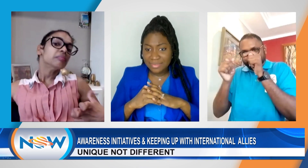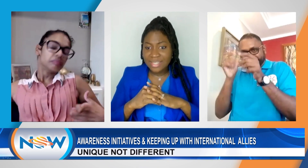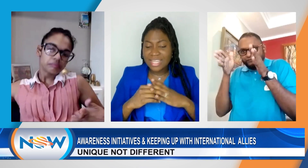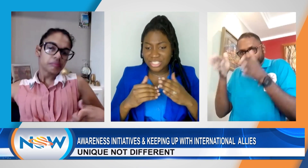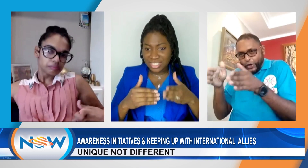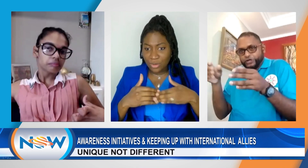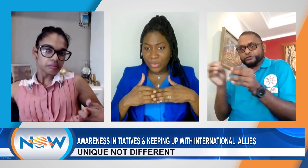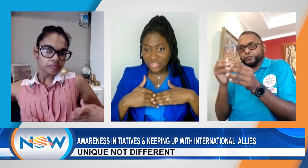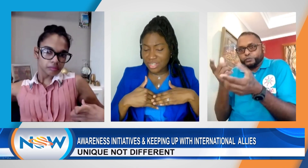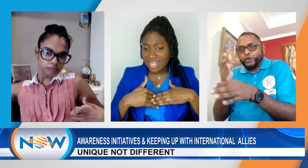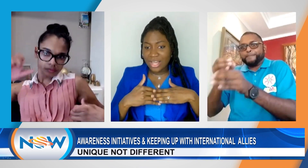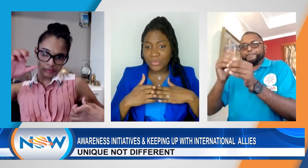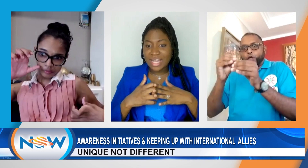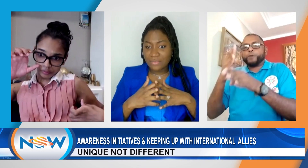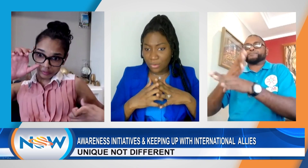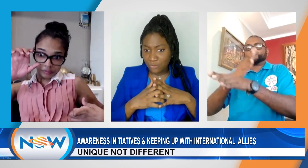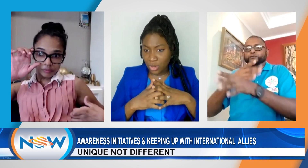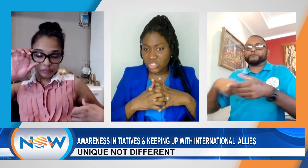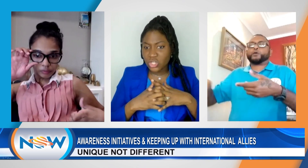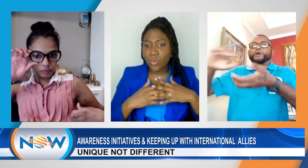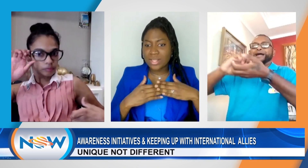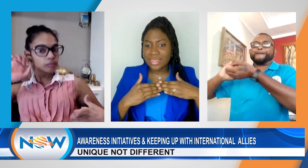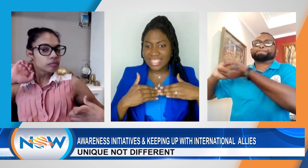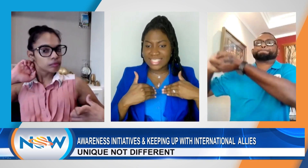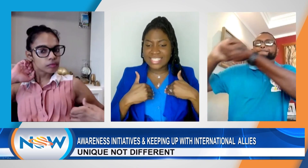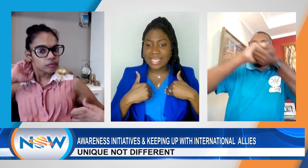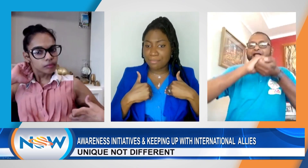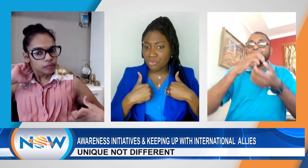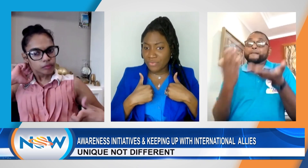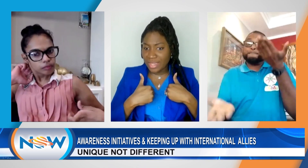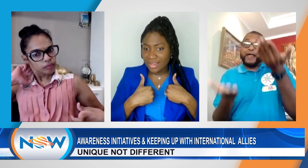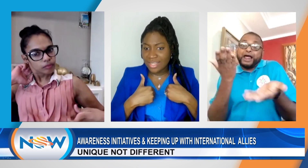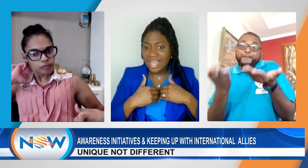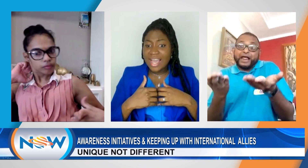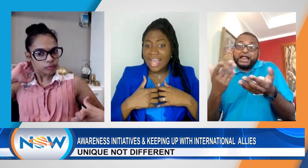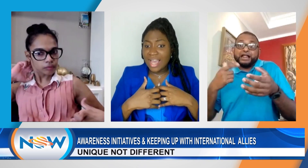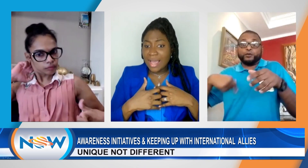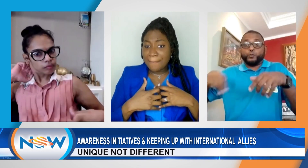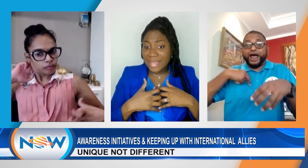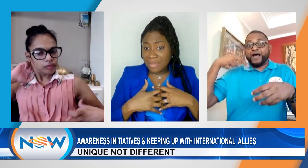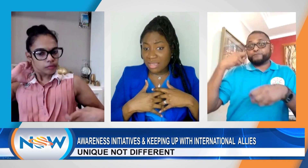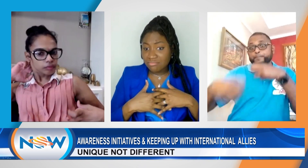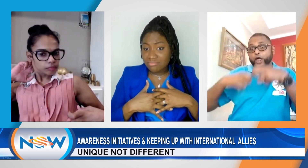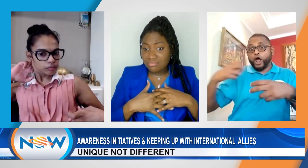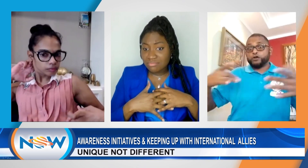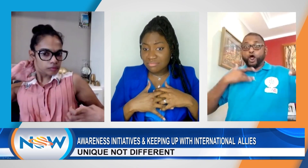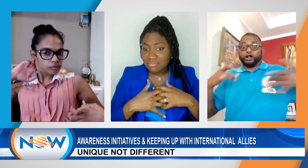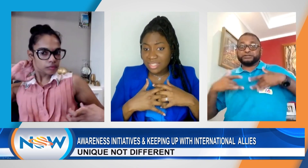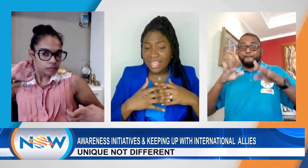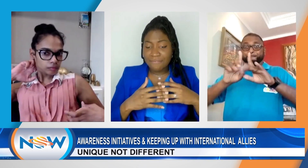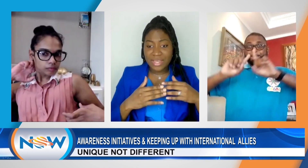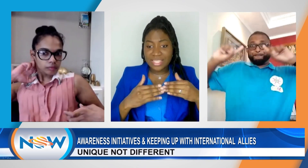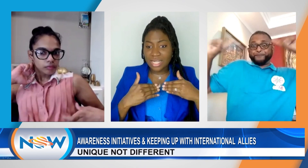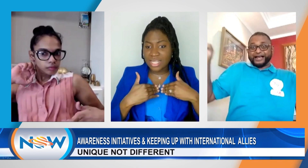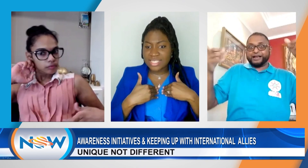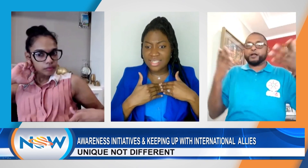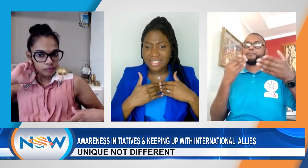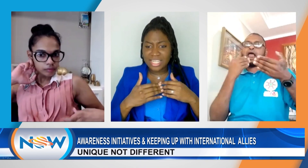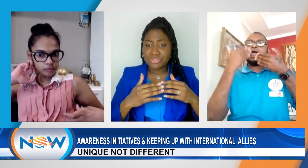And just like we in Trinidad, we have our focus on what things need to improve here. Maybe, if there's a concern that is